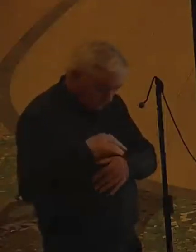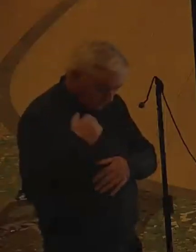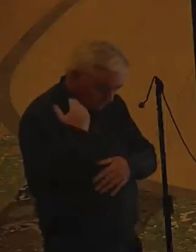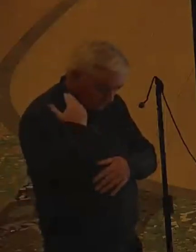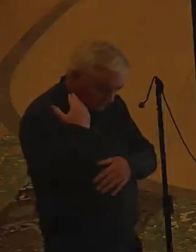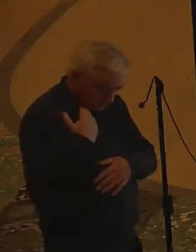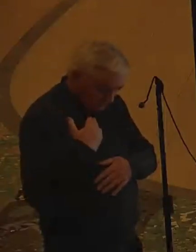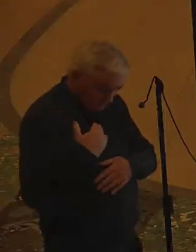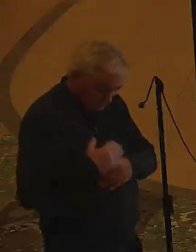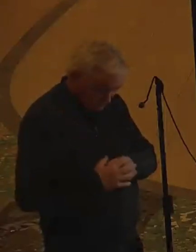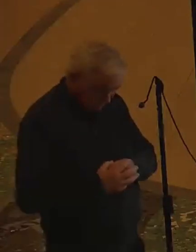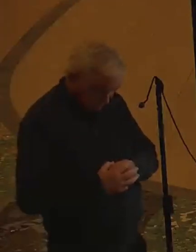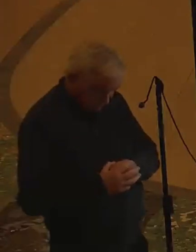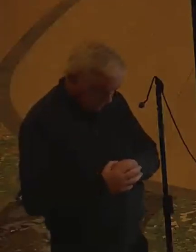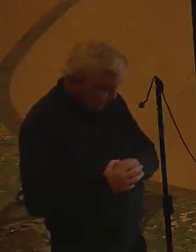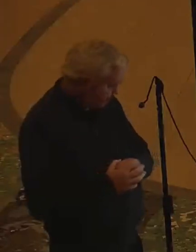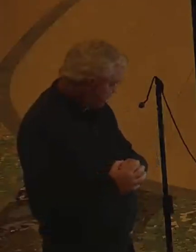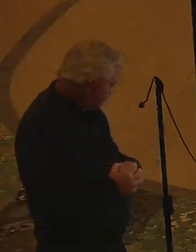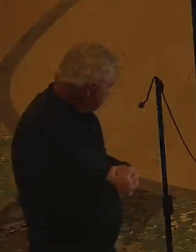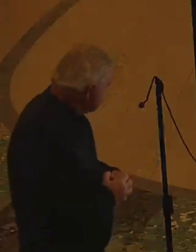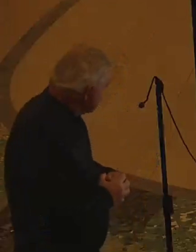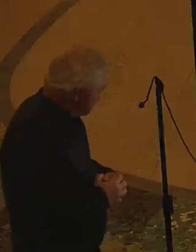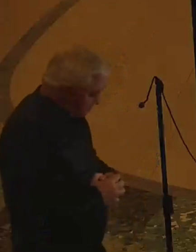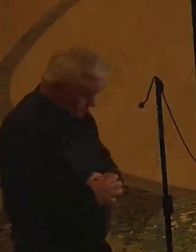from his neck.